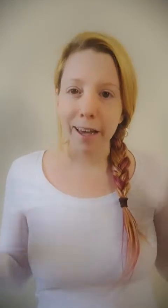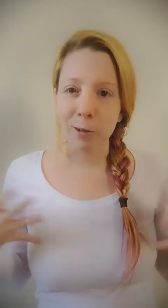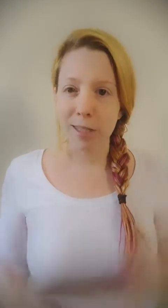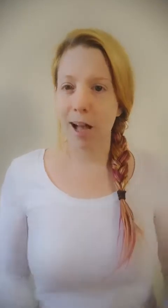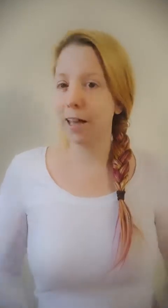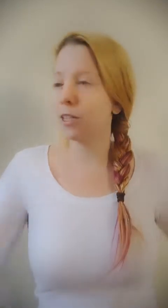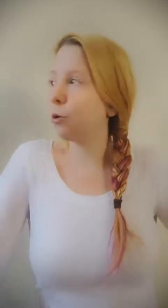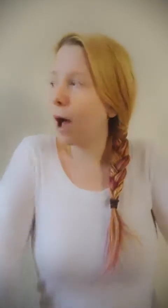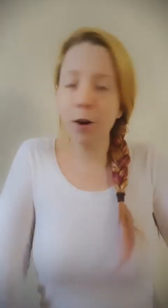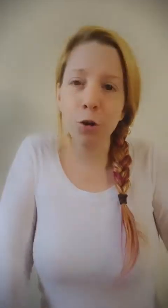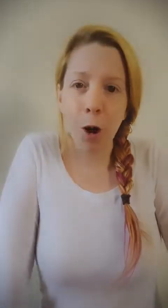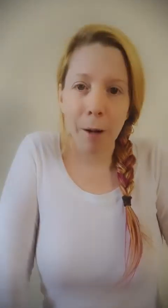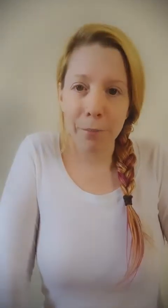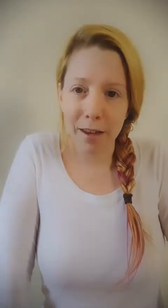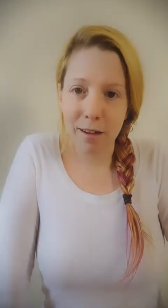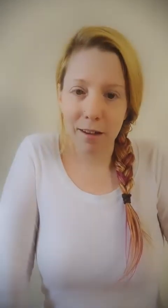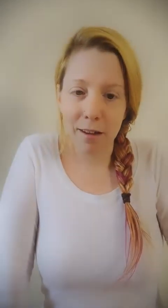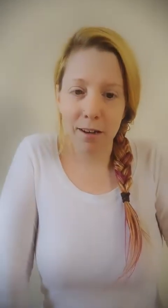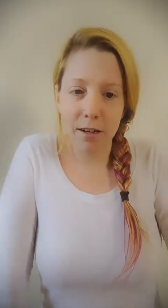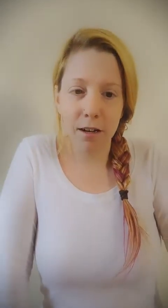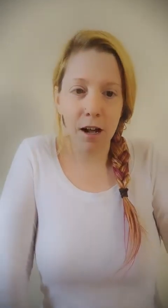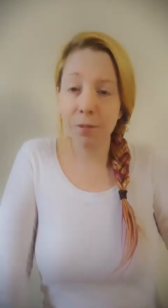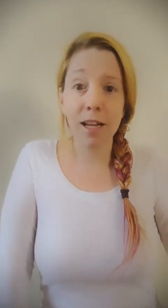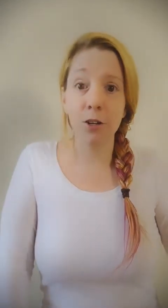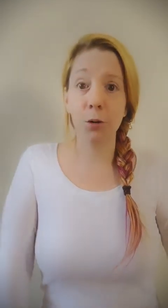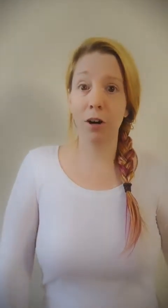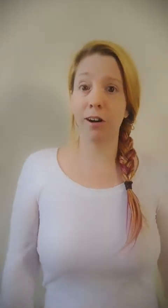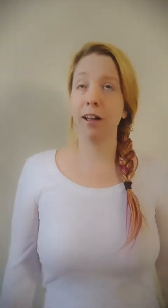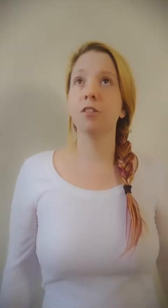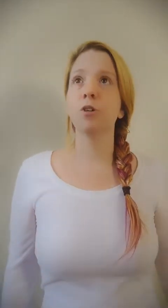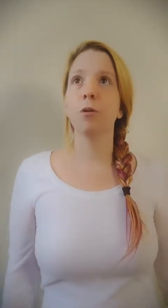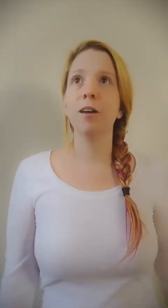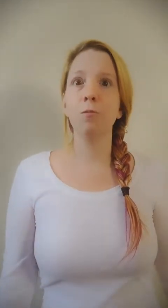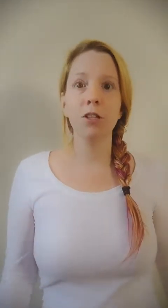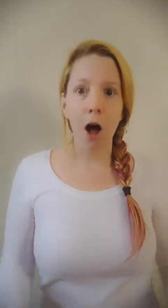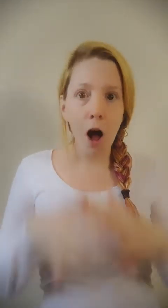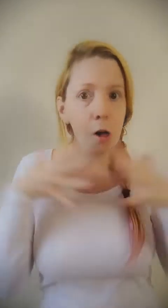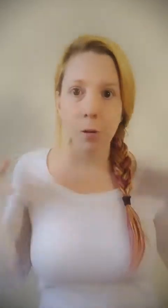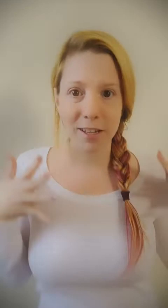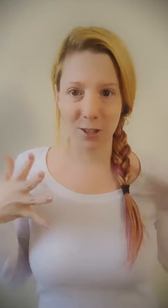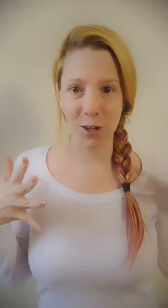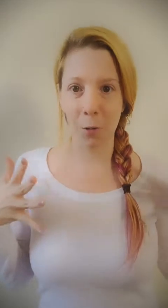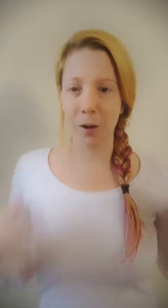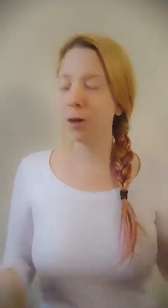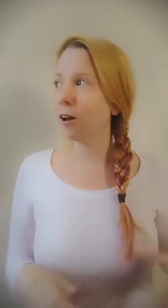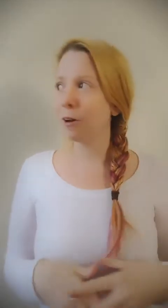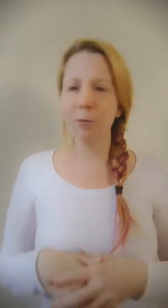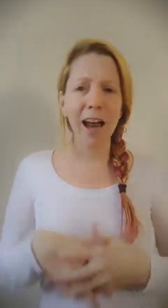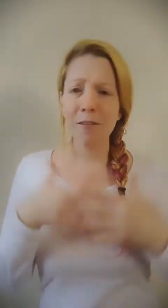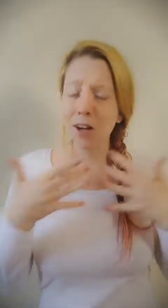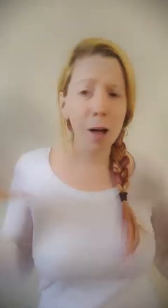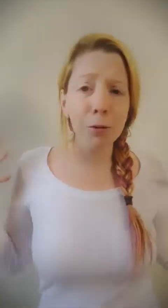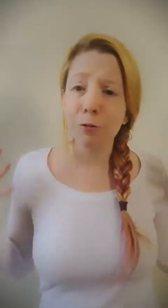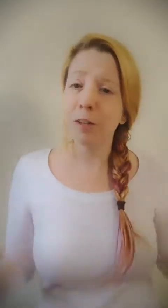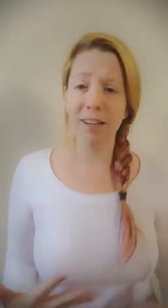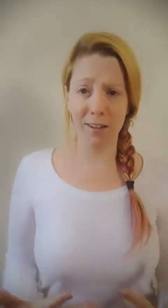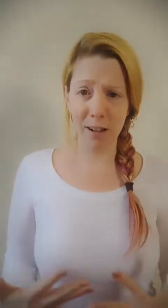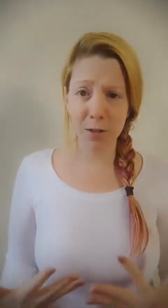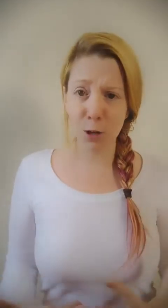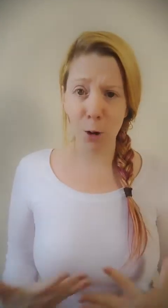outside. So I grew up in upstate New York, and so it was always snowing. We would have a couple feet of snow